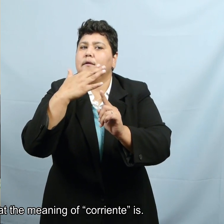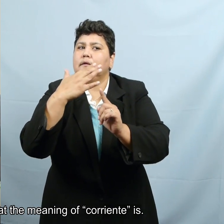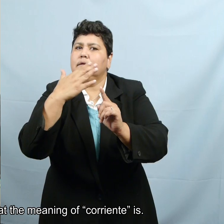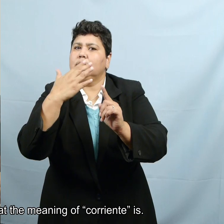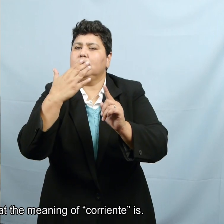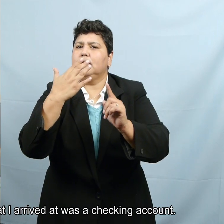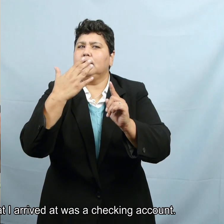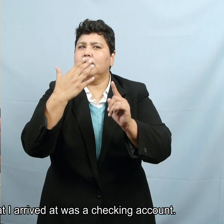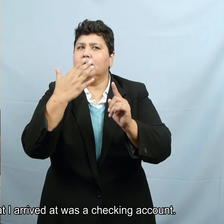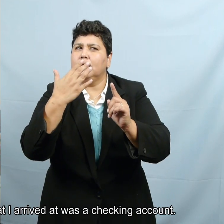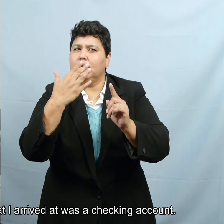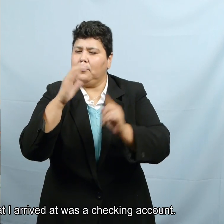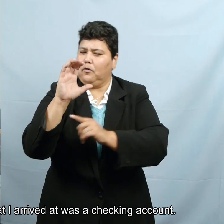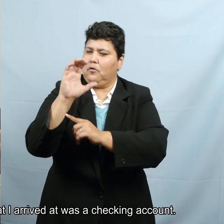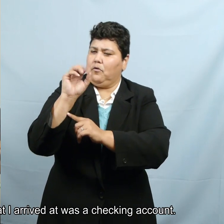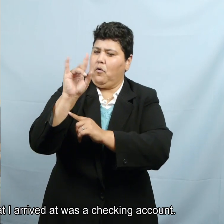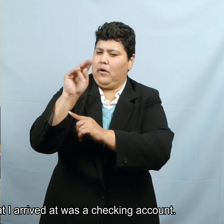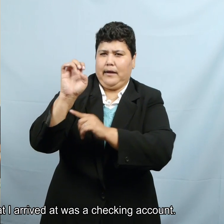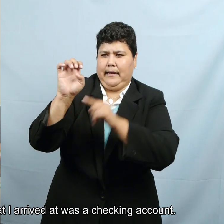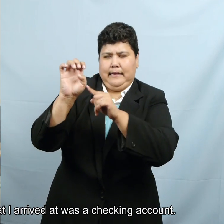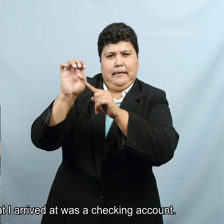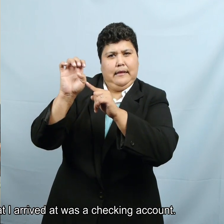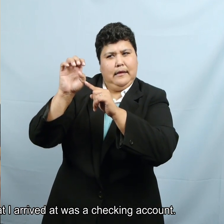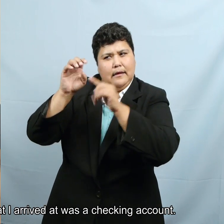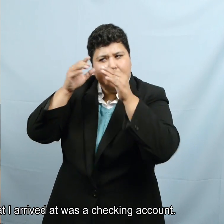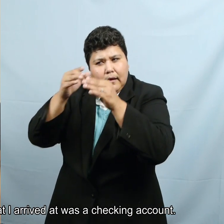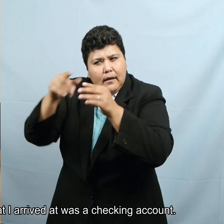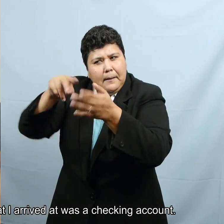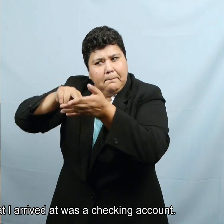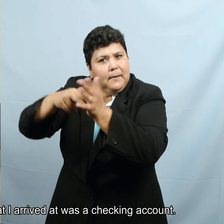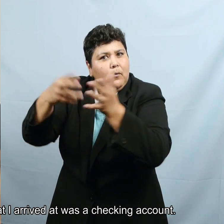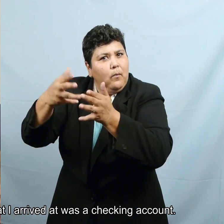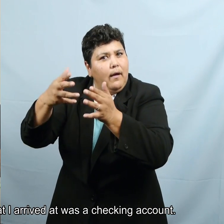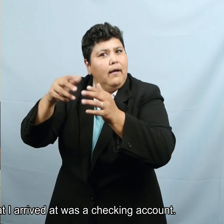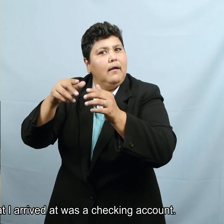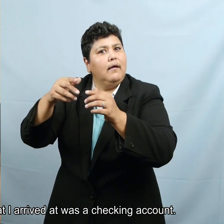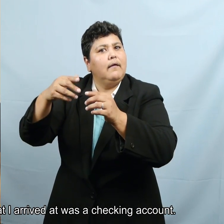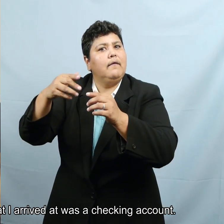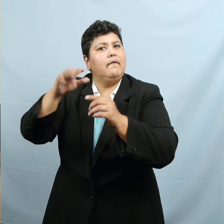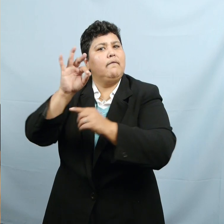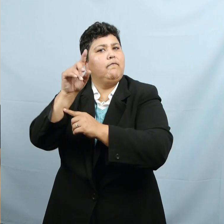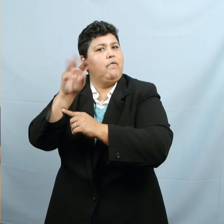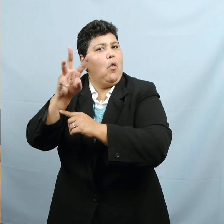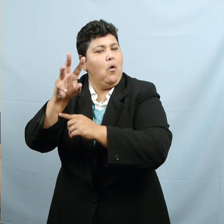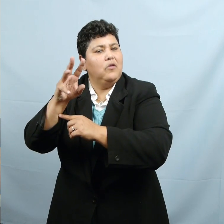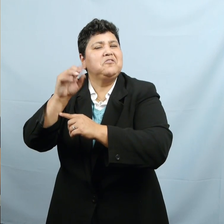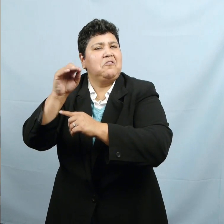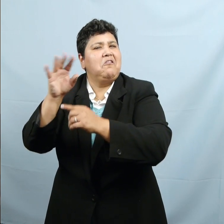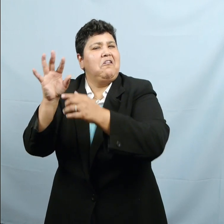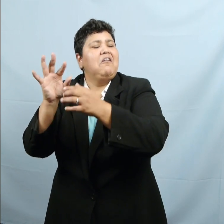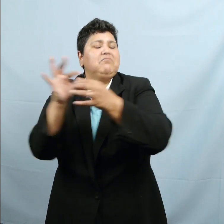meaning of corriente is. And so that, the conclusion that I arrived at was a checking account.